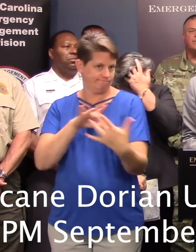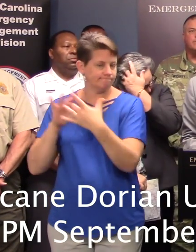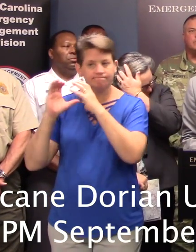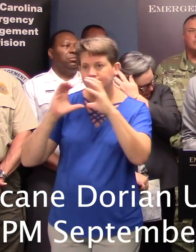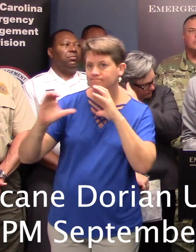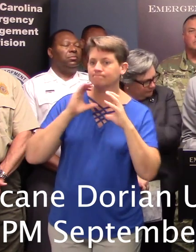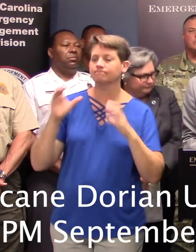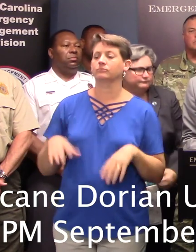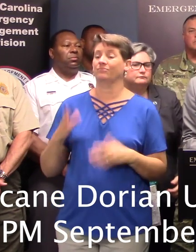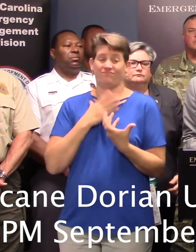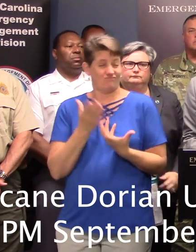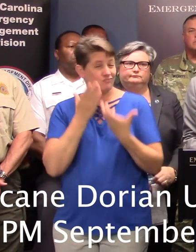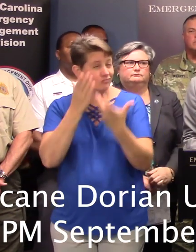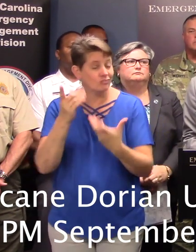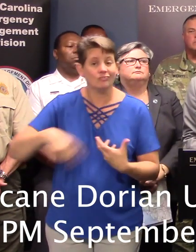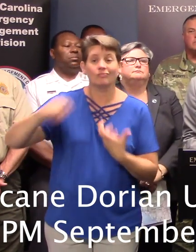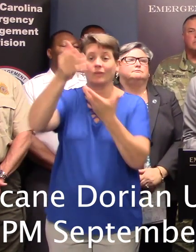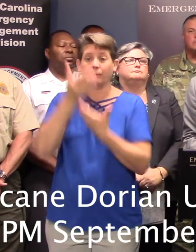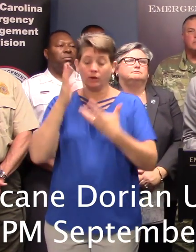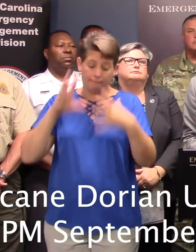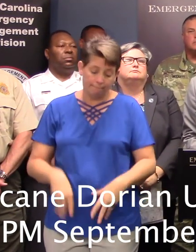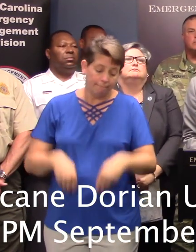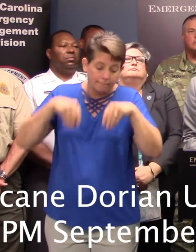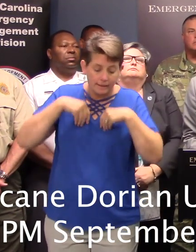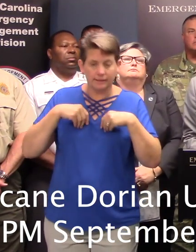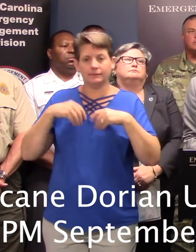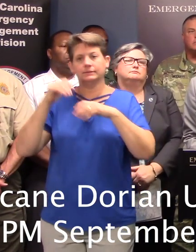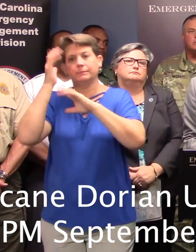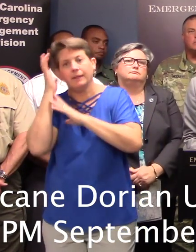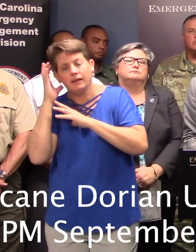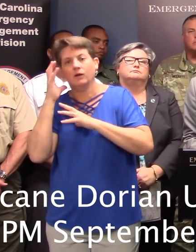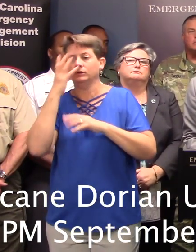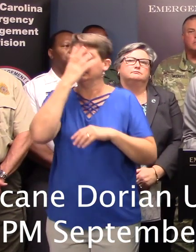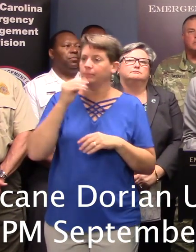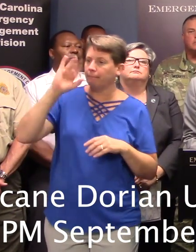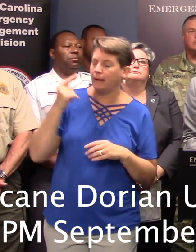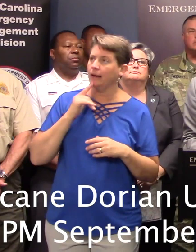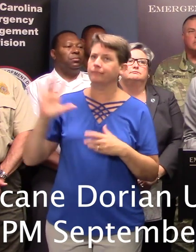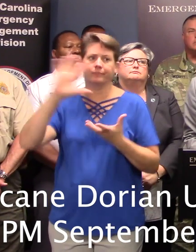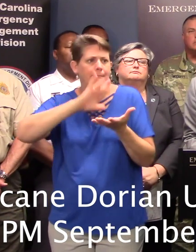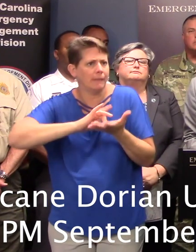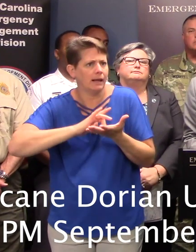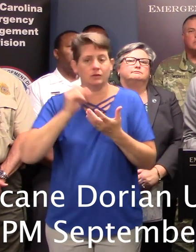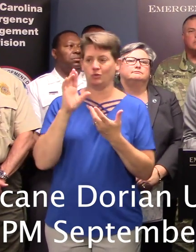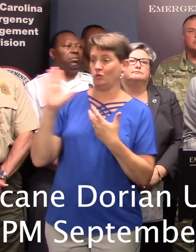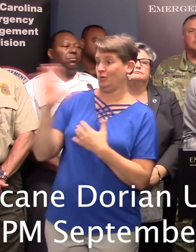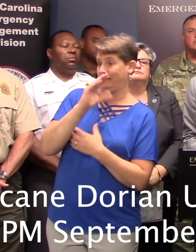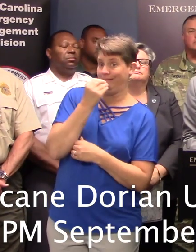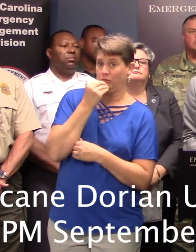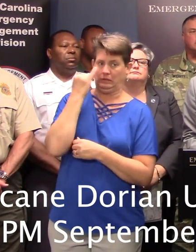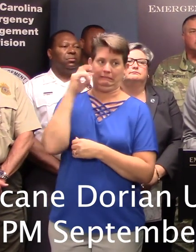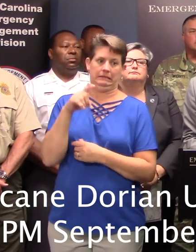recommend evacuees bring blankets, sleeping bags and pillows, medications and any special foods if you are on a restricted diet.